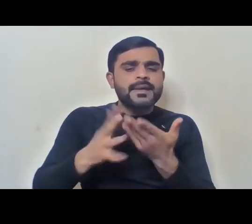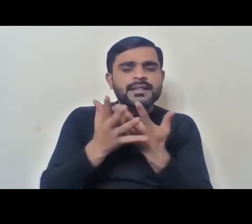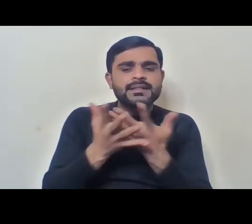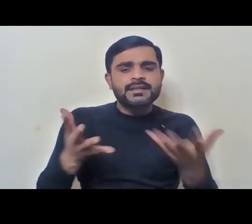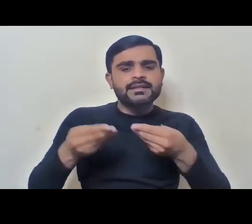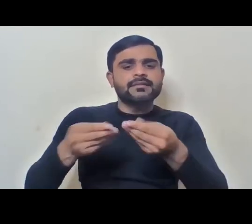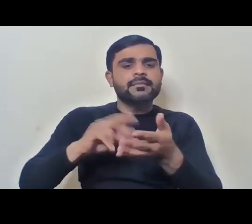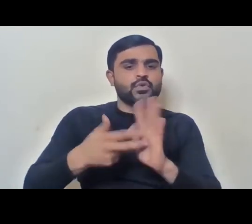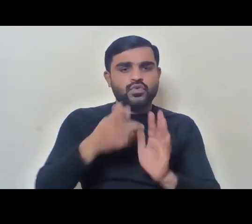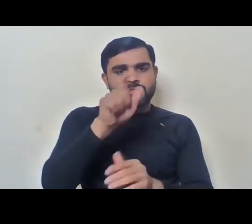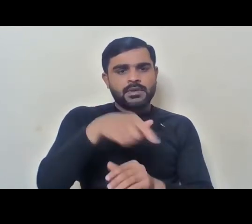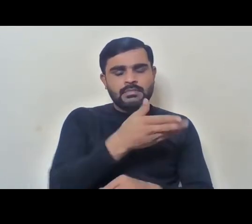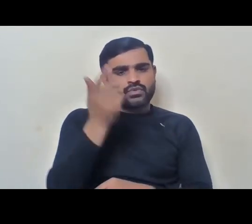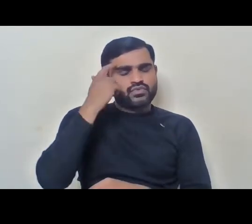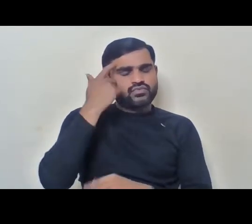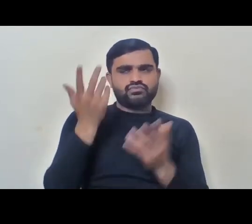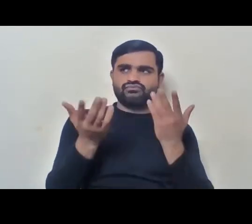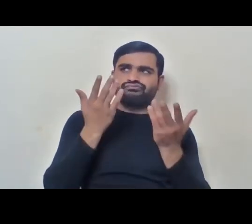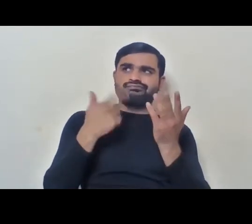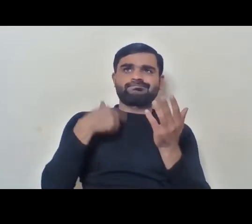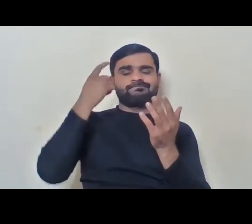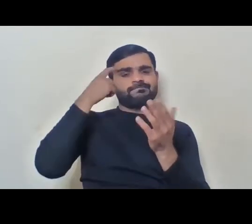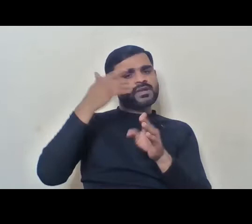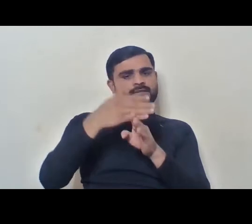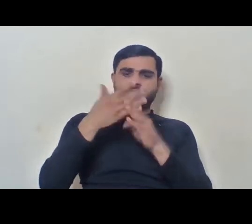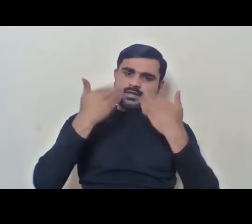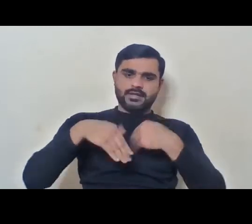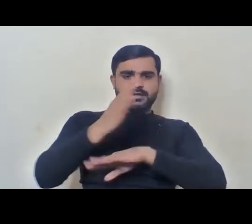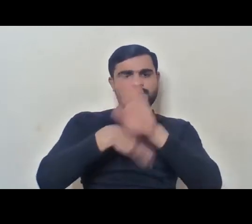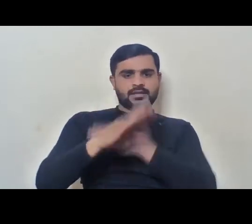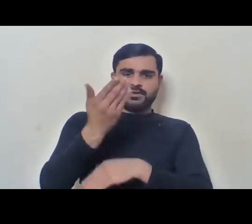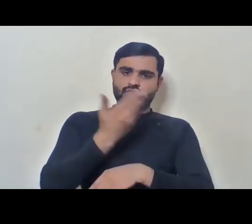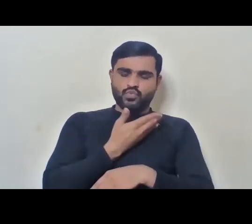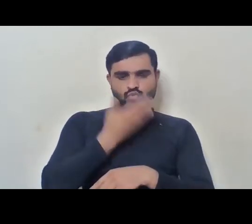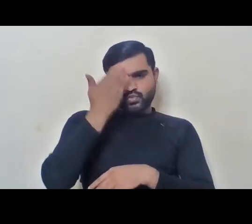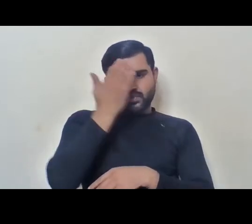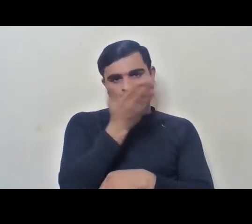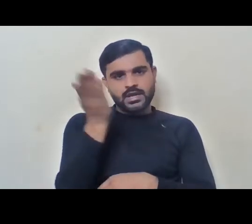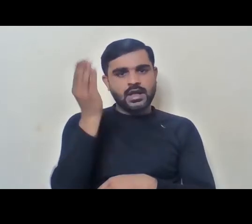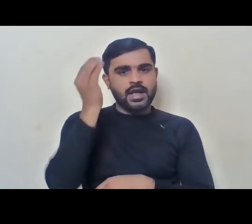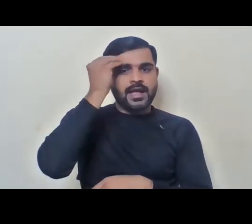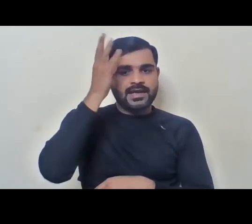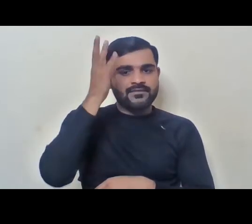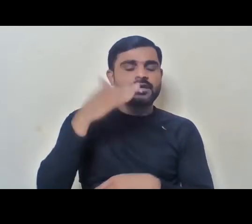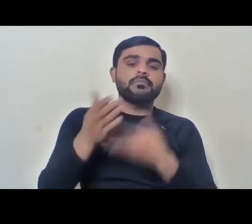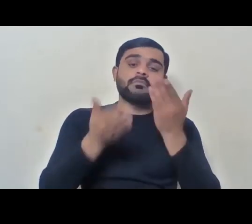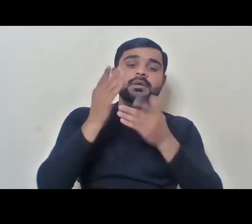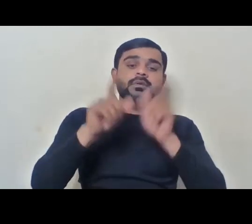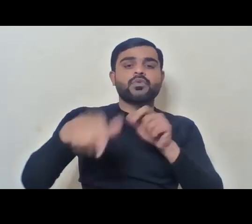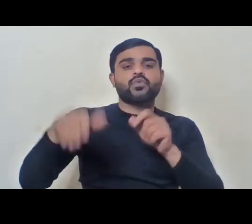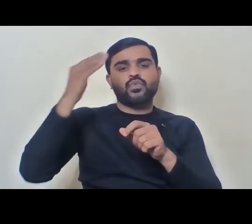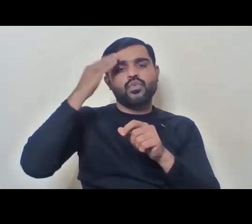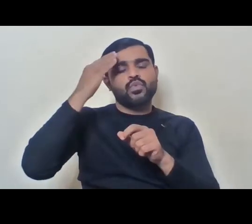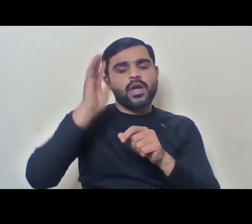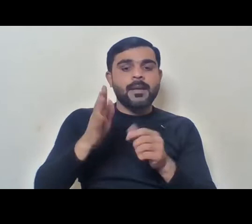Now, all of you are totally, you know, part of the disability rights movement. So I am sure you all are very familiar with